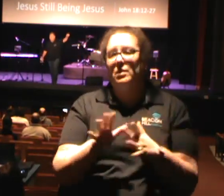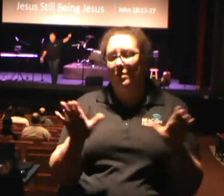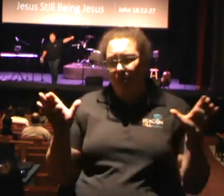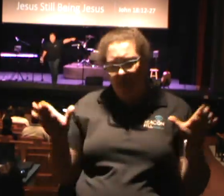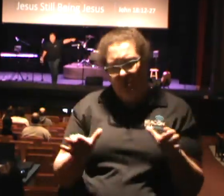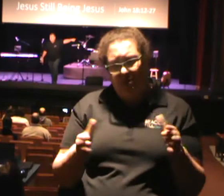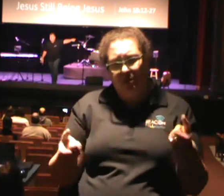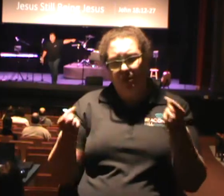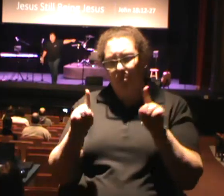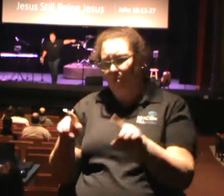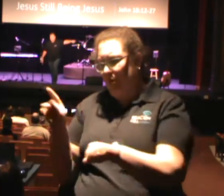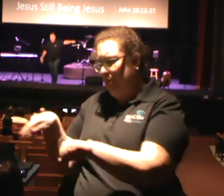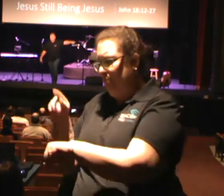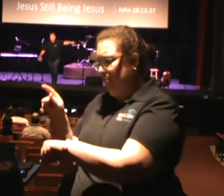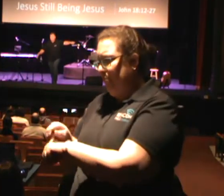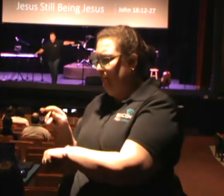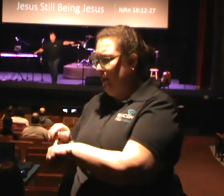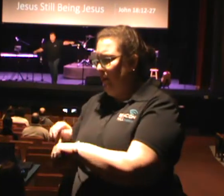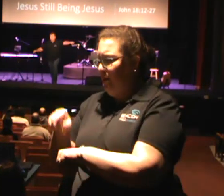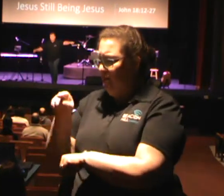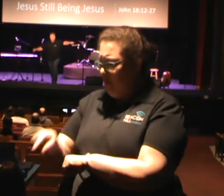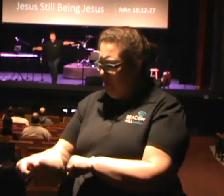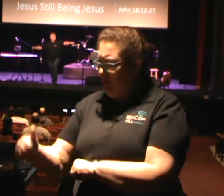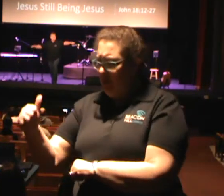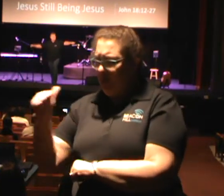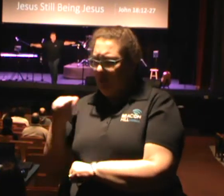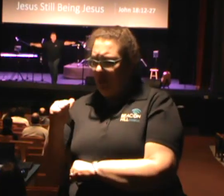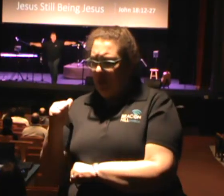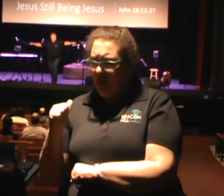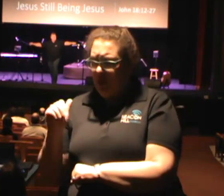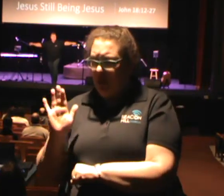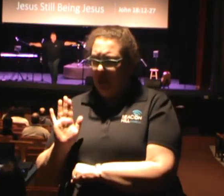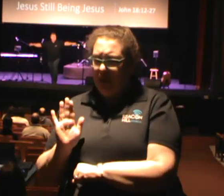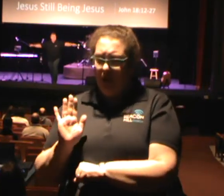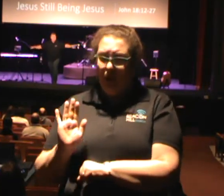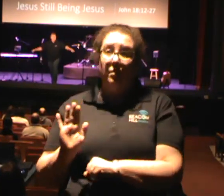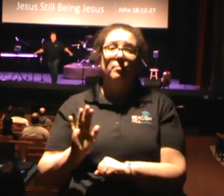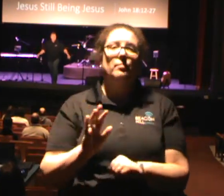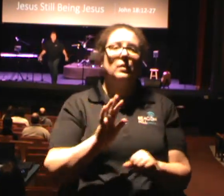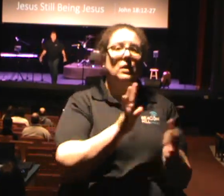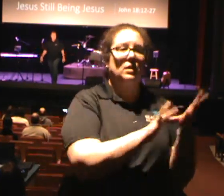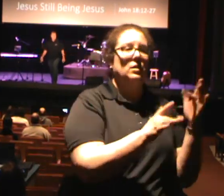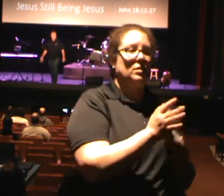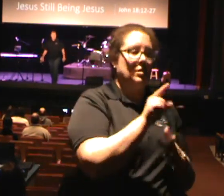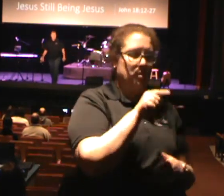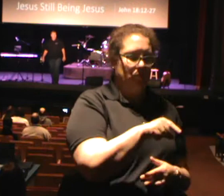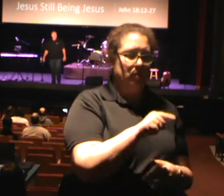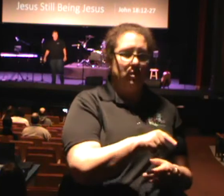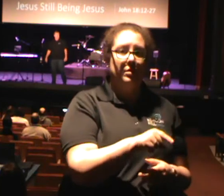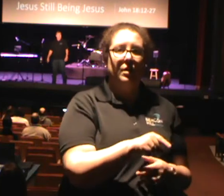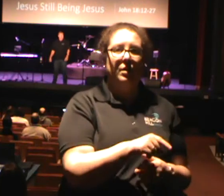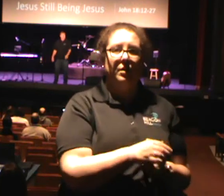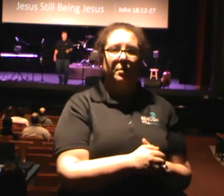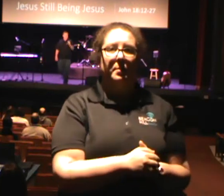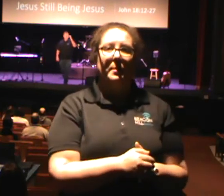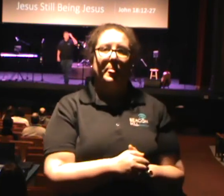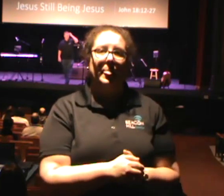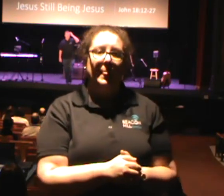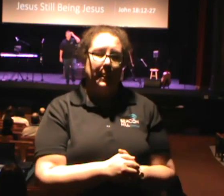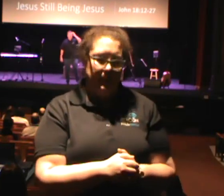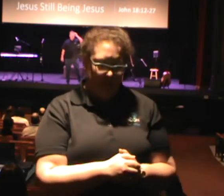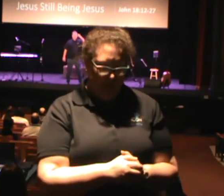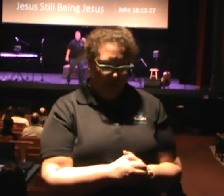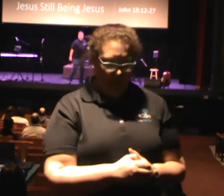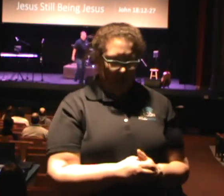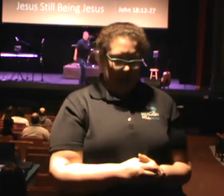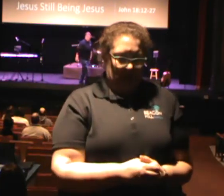outside denying him, Jesus was inside standing up for his disciples. He sat there and